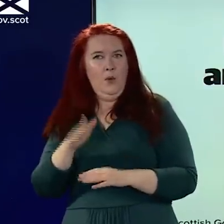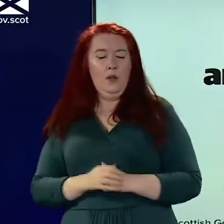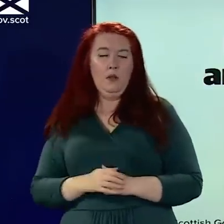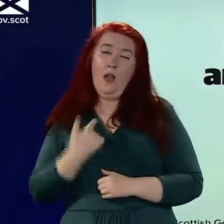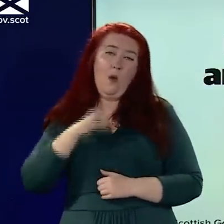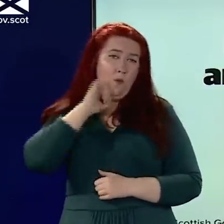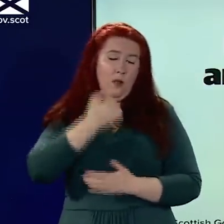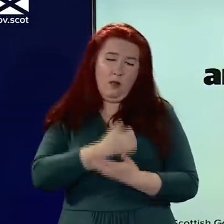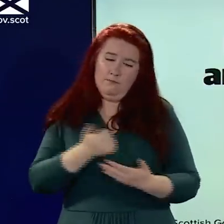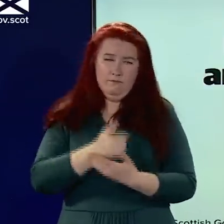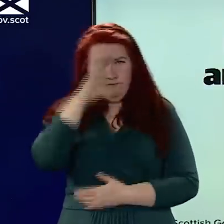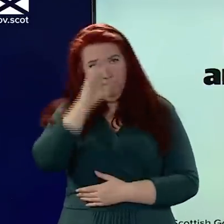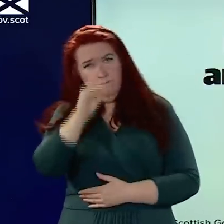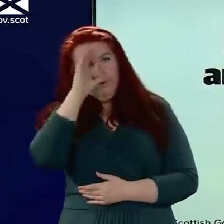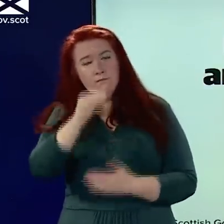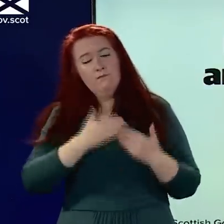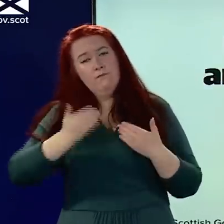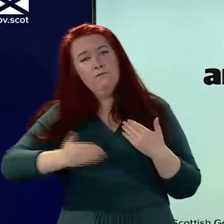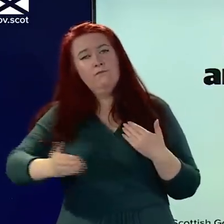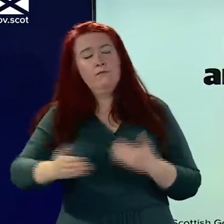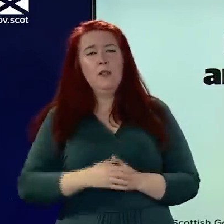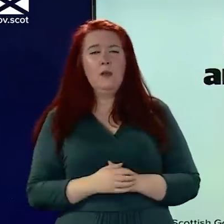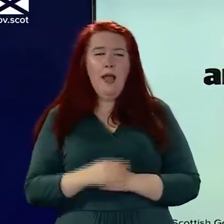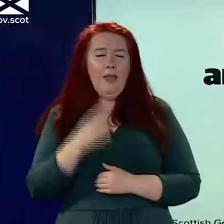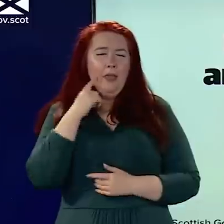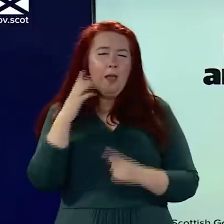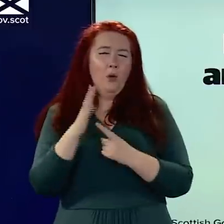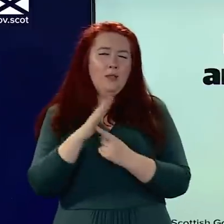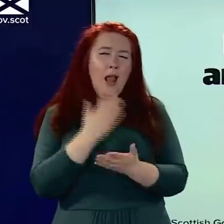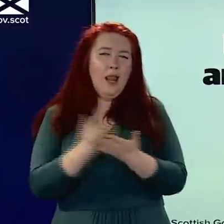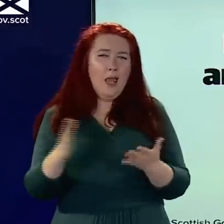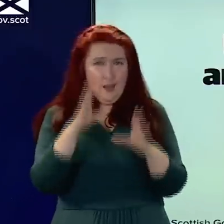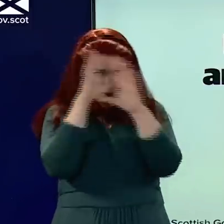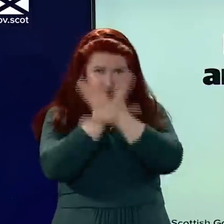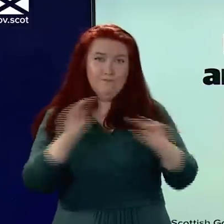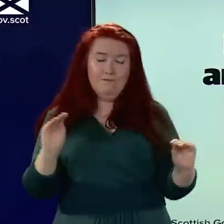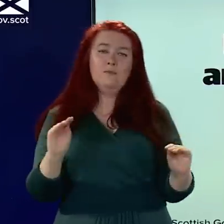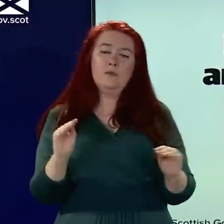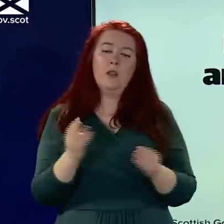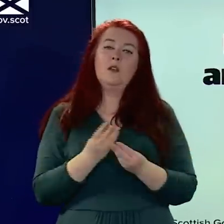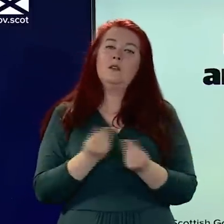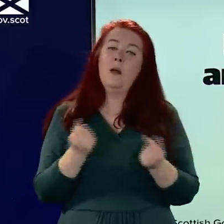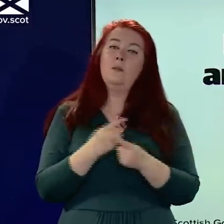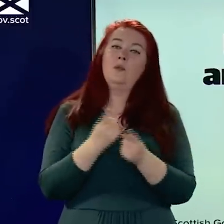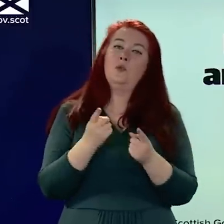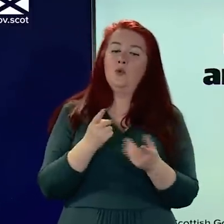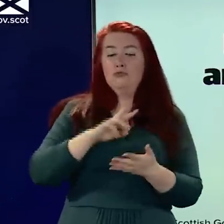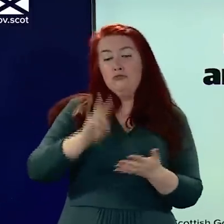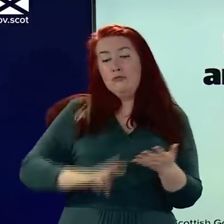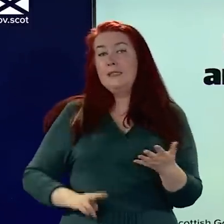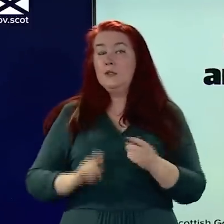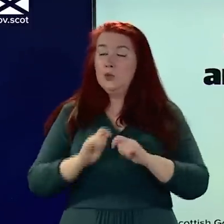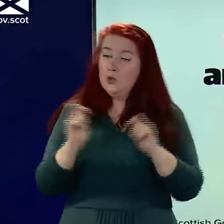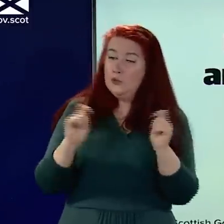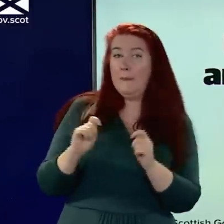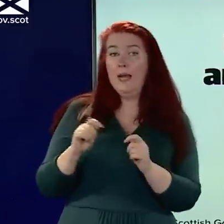in the days ahead. But it's worth being clear right now with you that some of the speculation you might be reading in the media